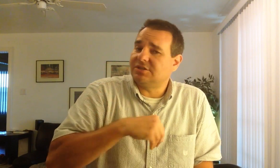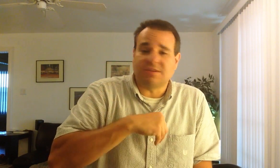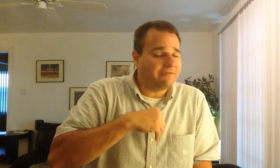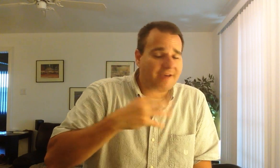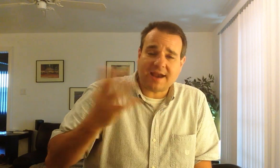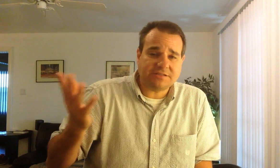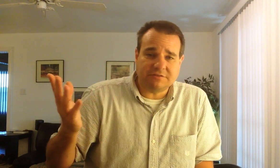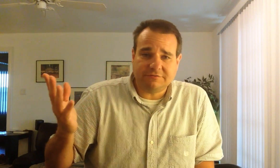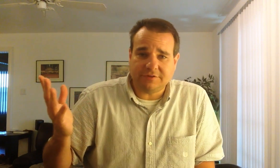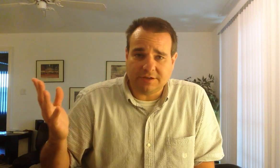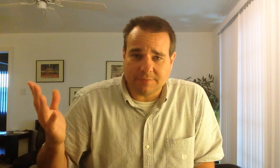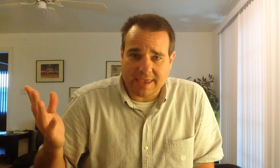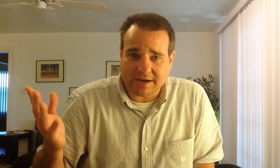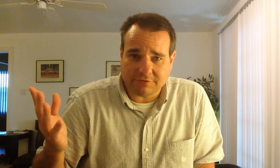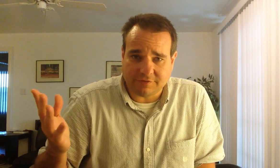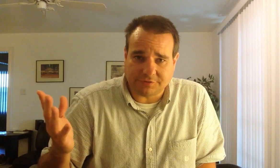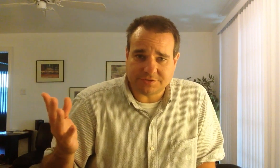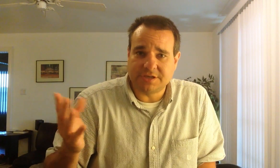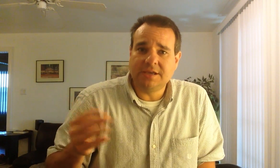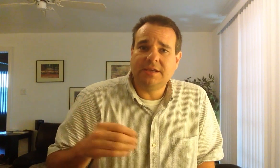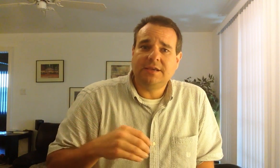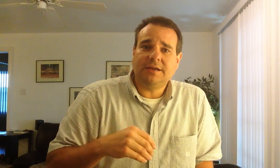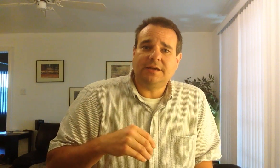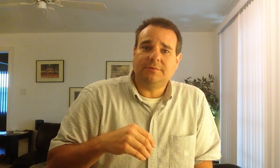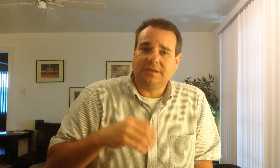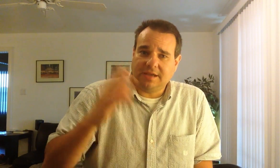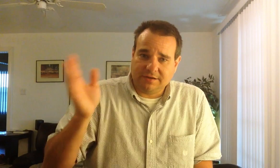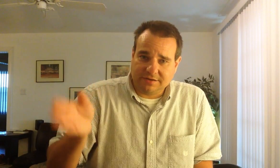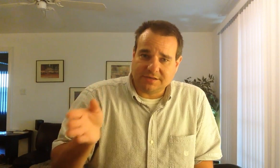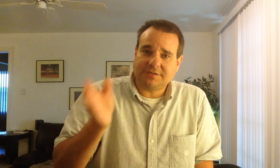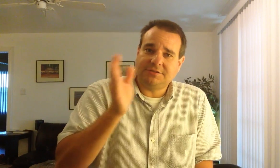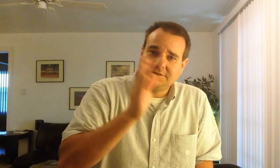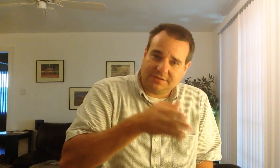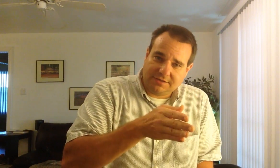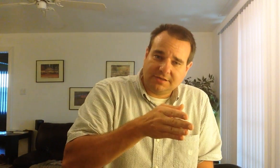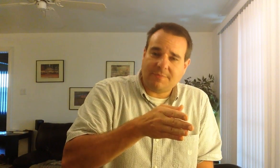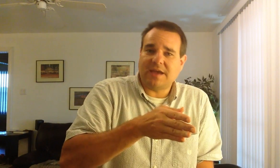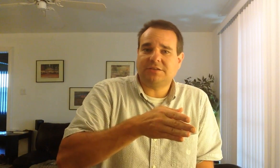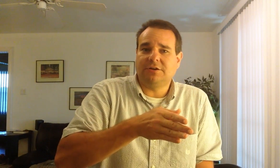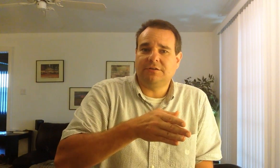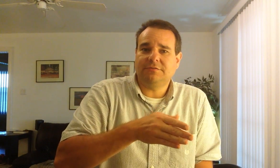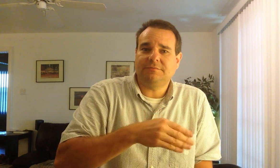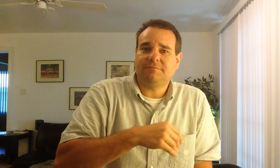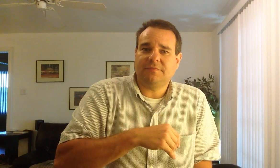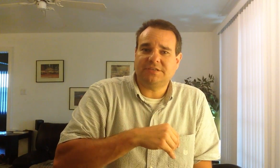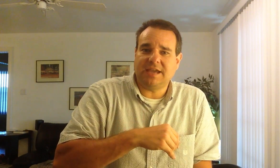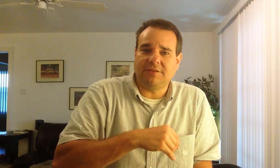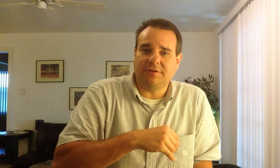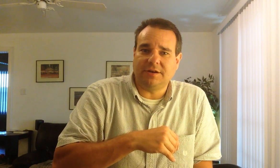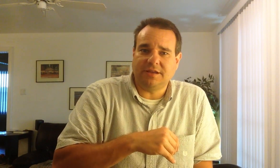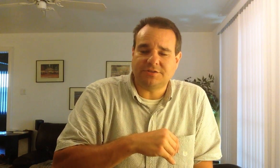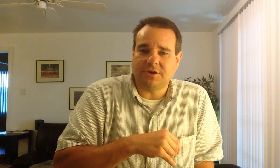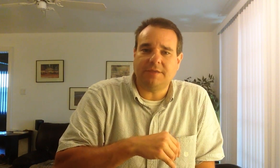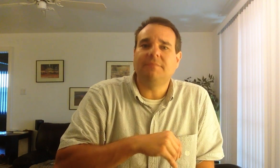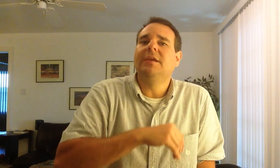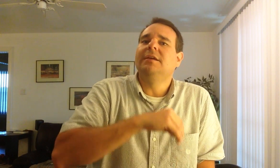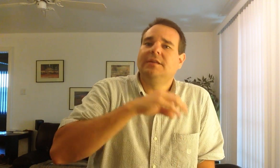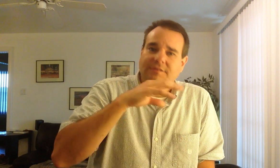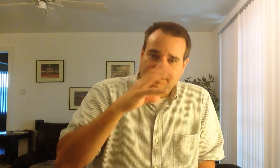that's just a fact of mechanical filters. When you get an inductor and a capacitor together and a circuit, they're